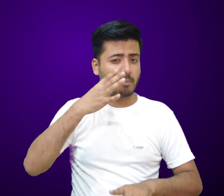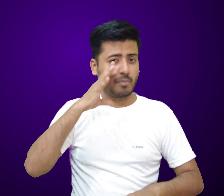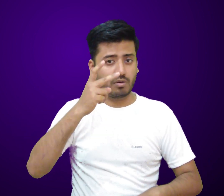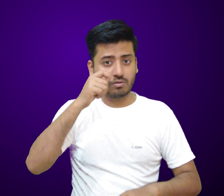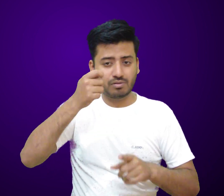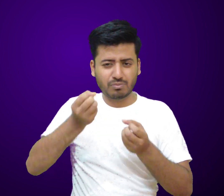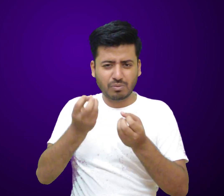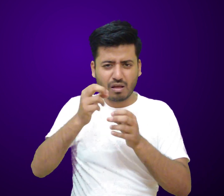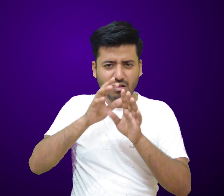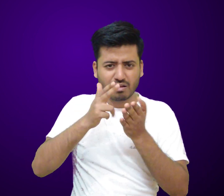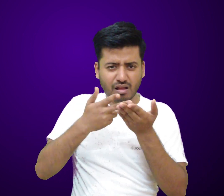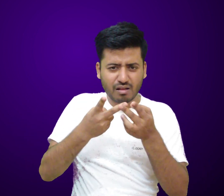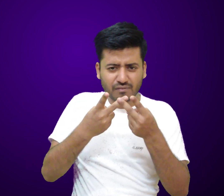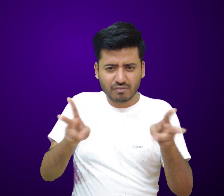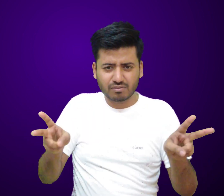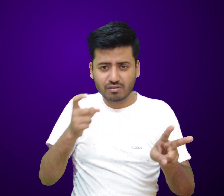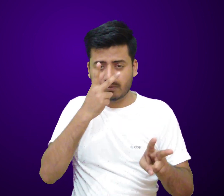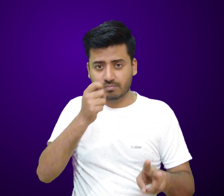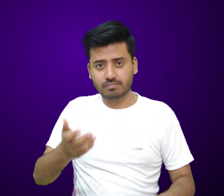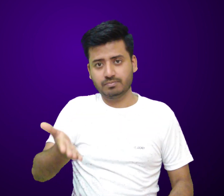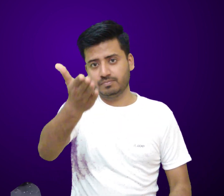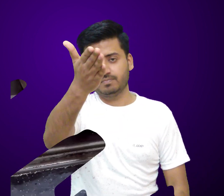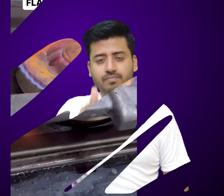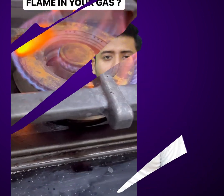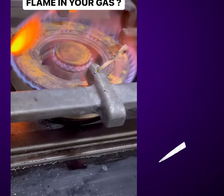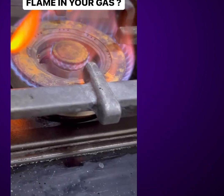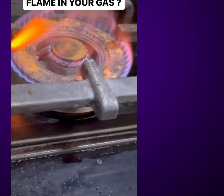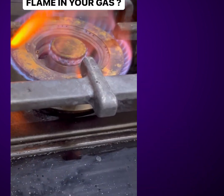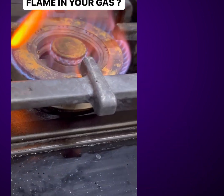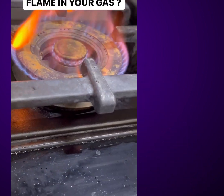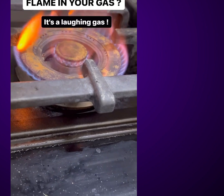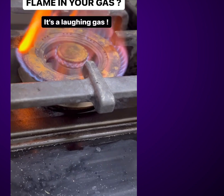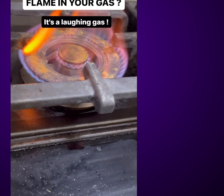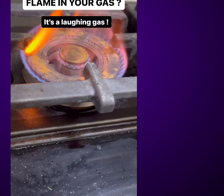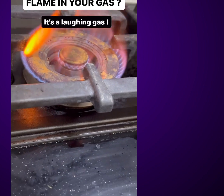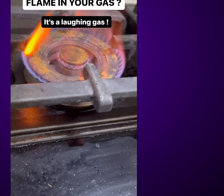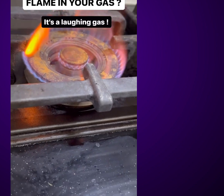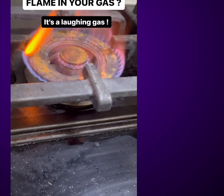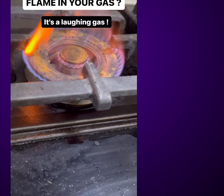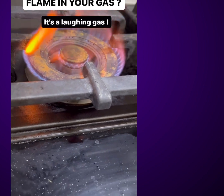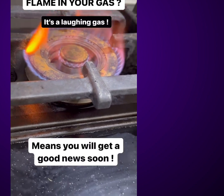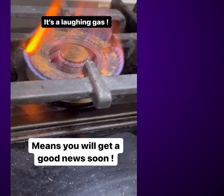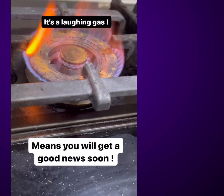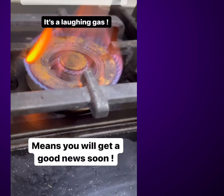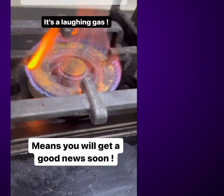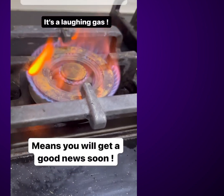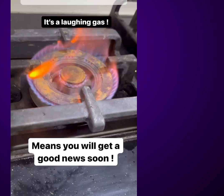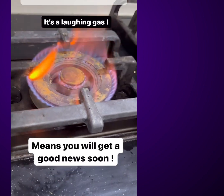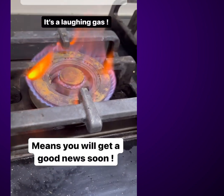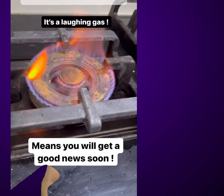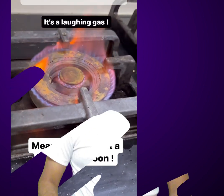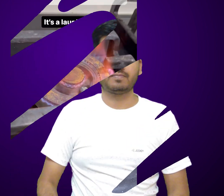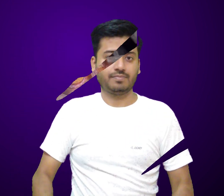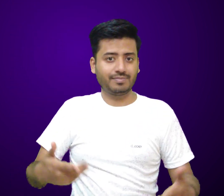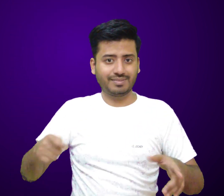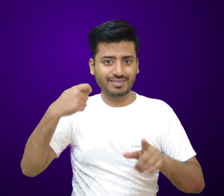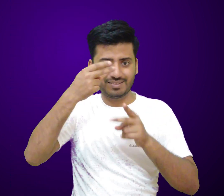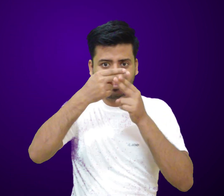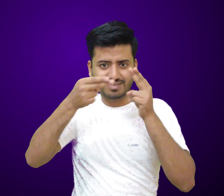HCAs, and polycyclic aromatic hydrocarbons, are responsible for altering the DNA of the human body.